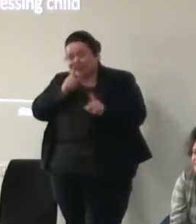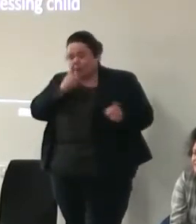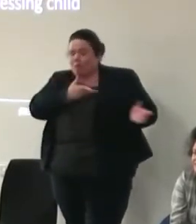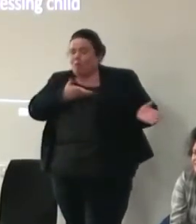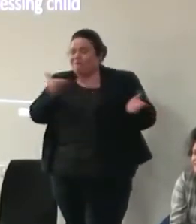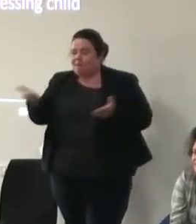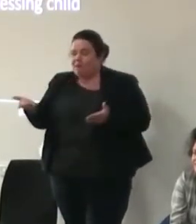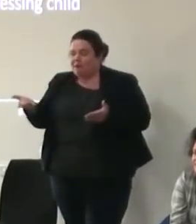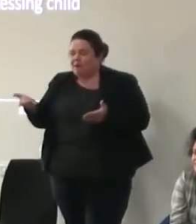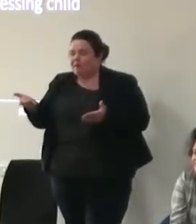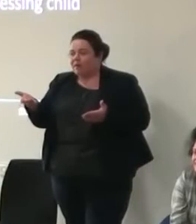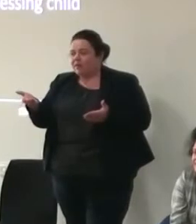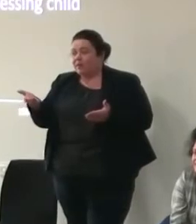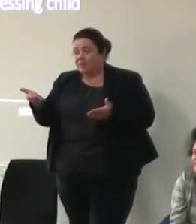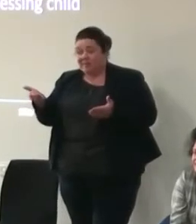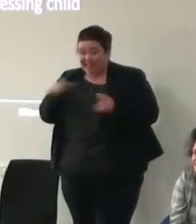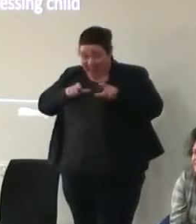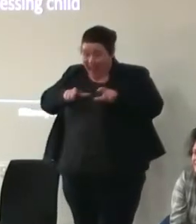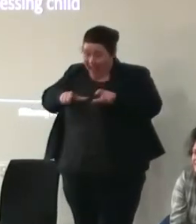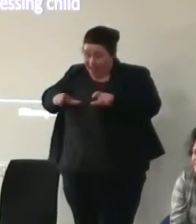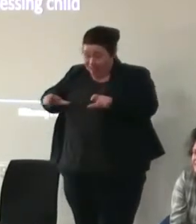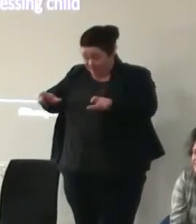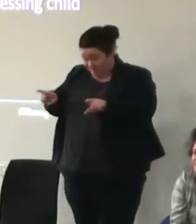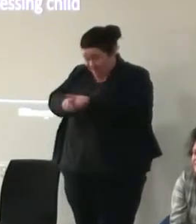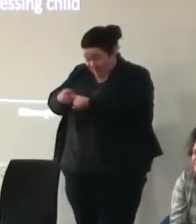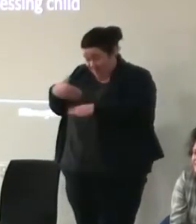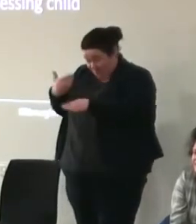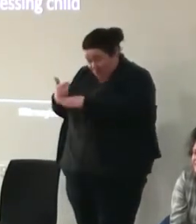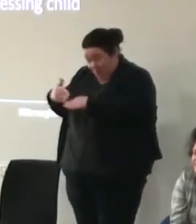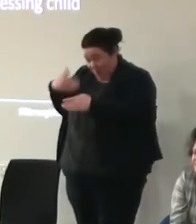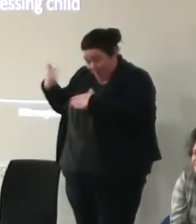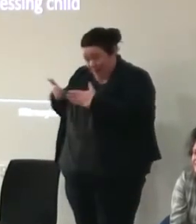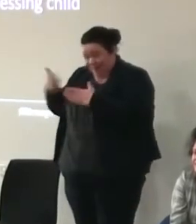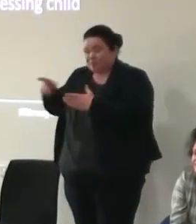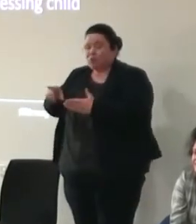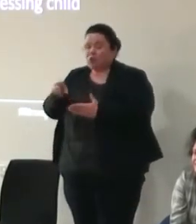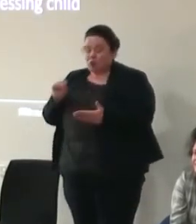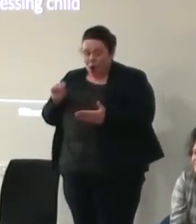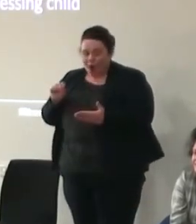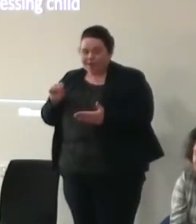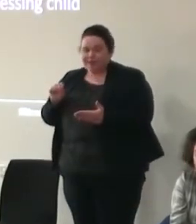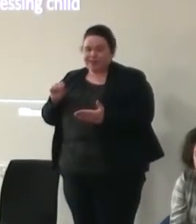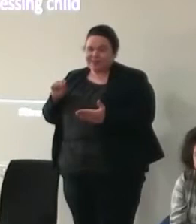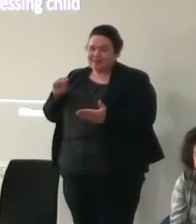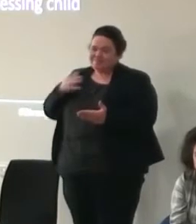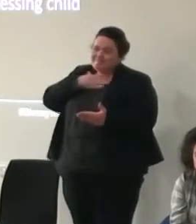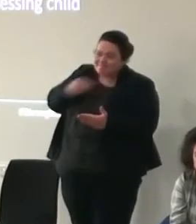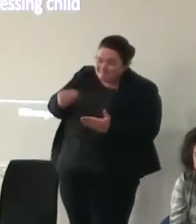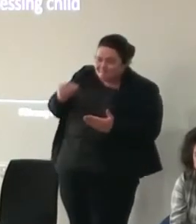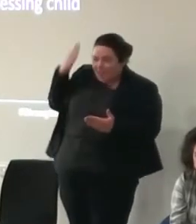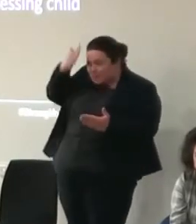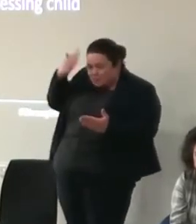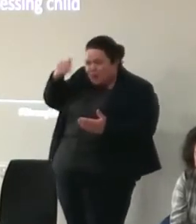offer do what we do basically so offer choice and offer aspiration within our projects